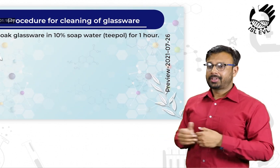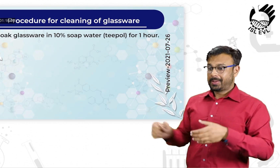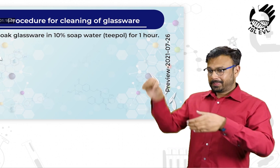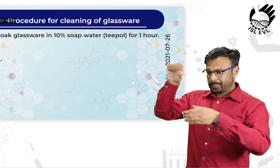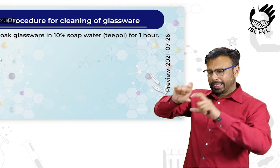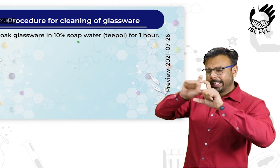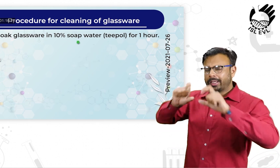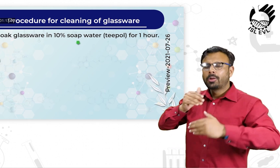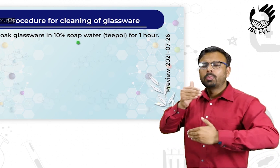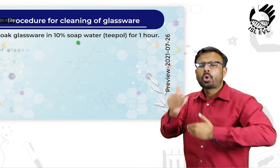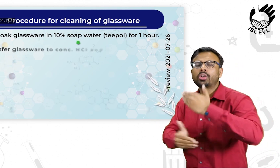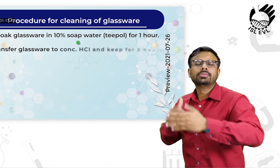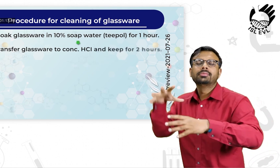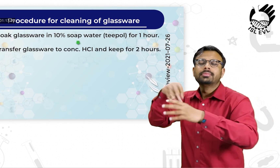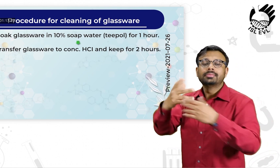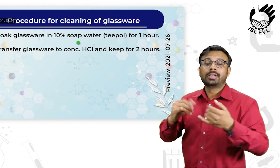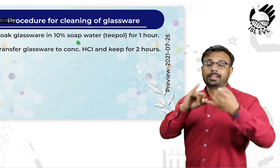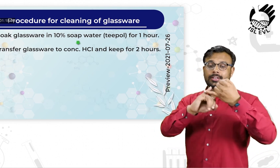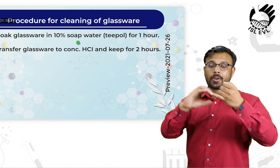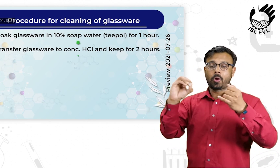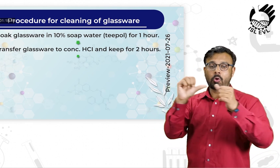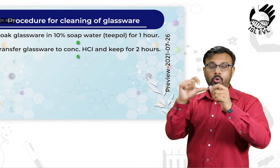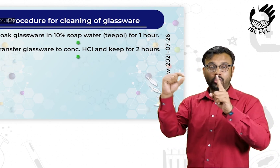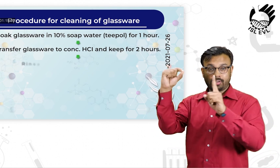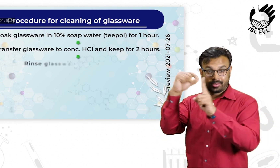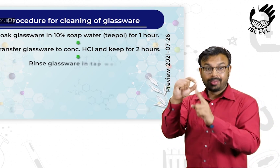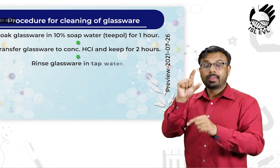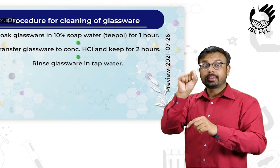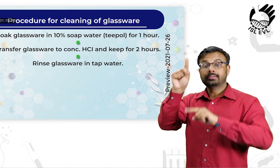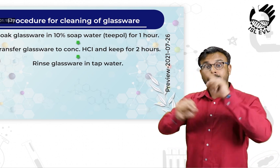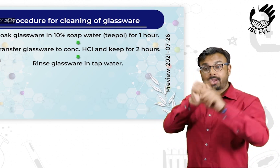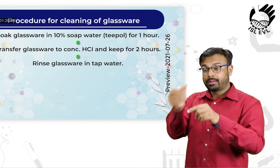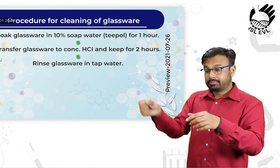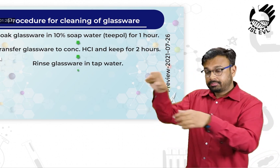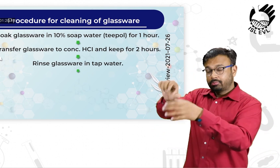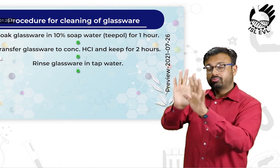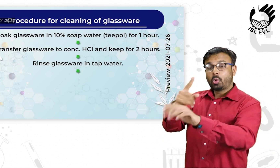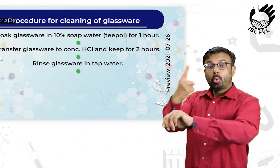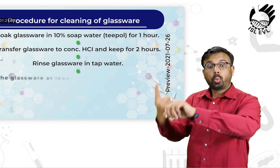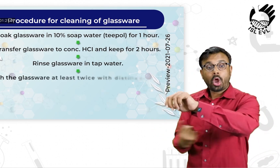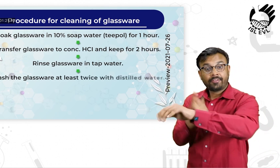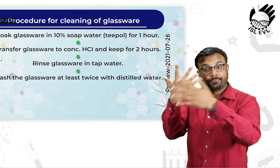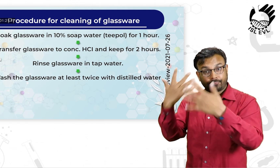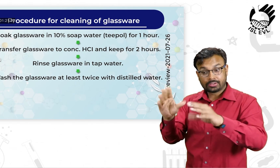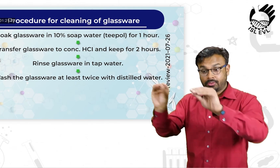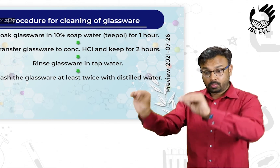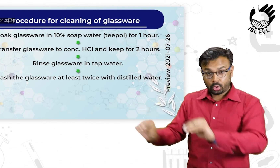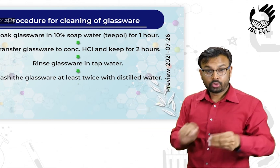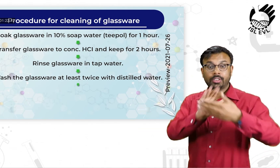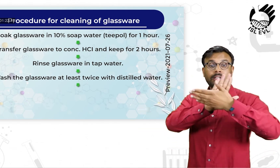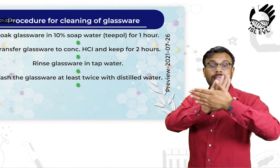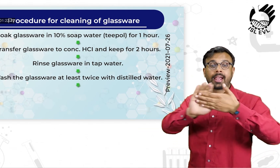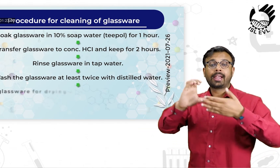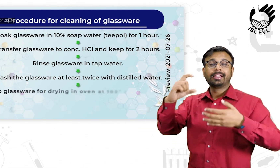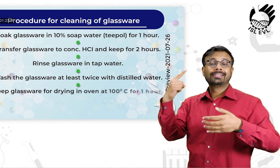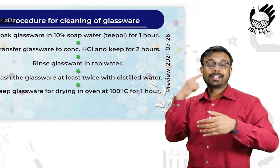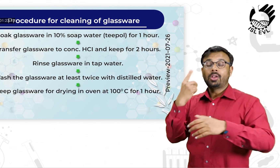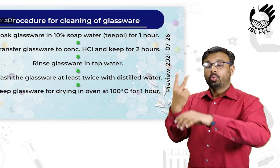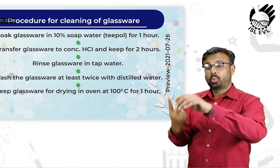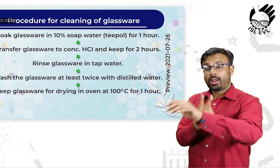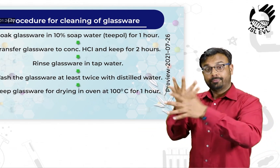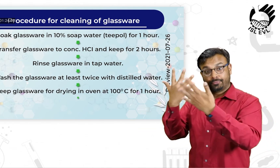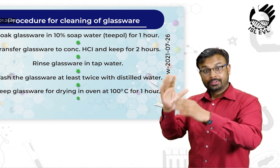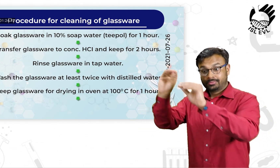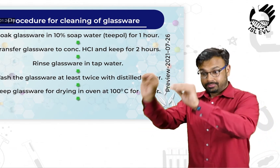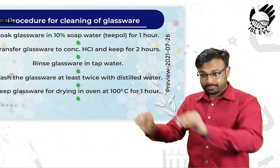for cleaning of glassware. Soap glassware in 10% soap water. Transfer glassware to HCL. Rinse